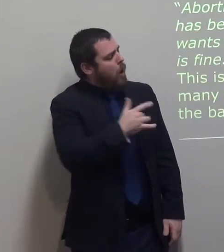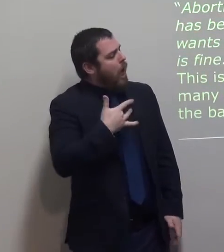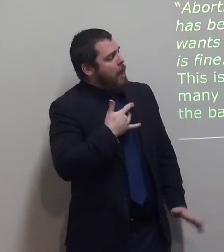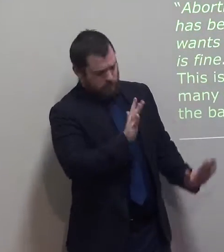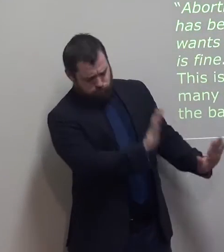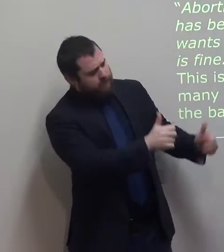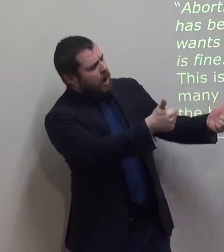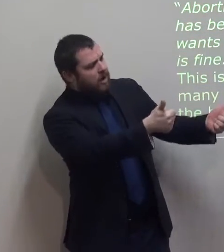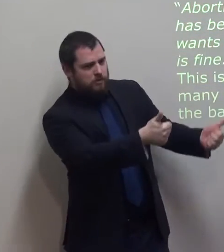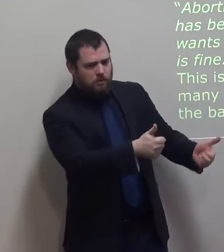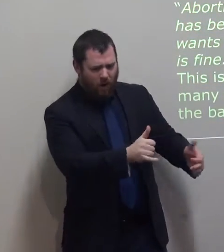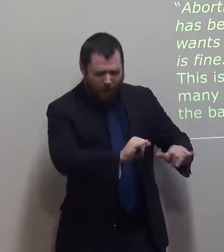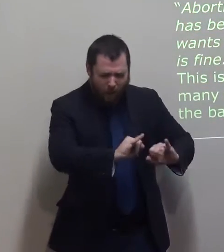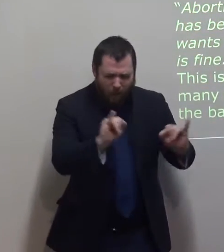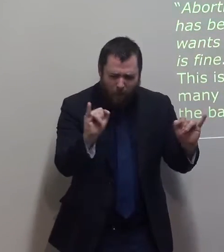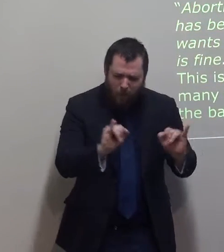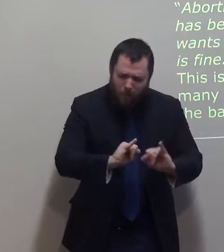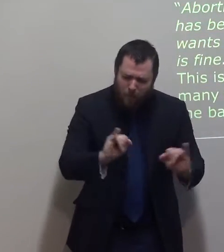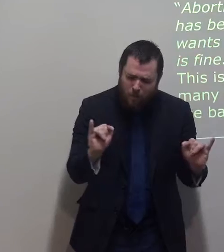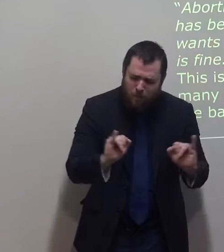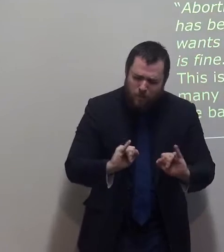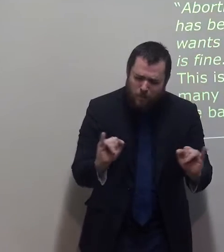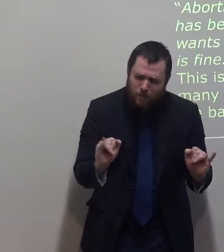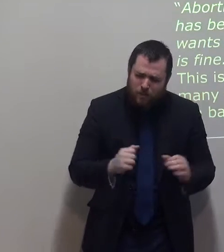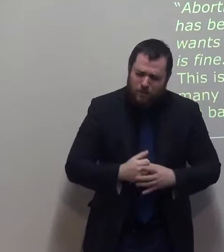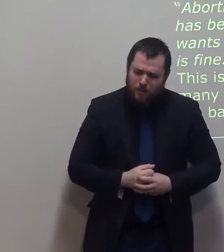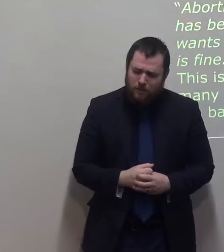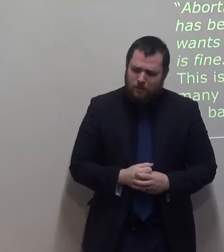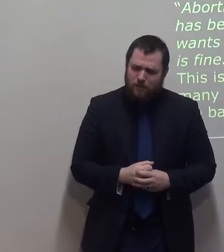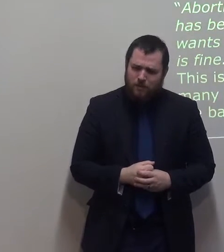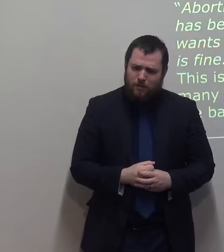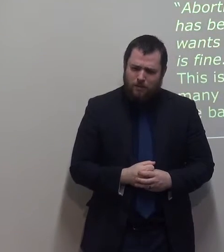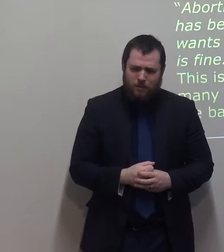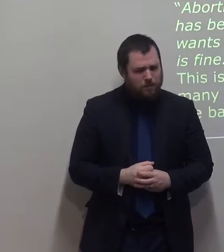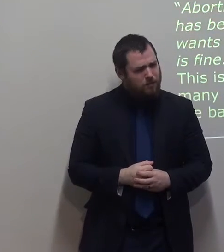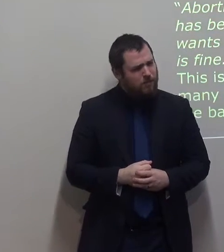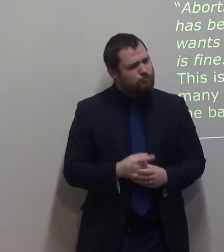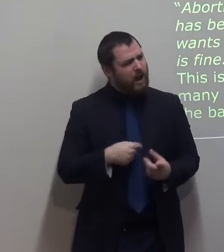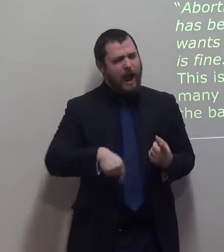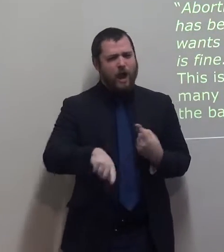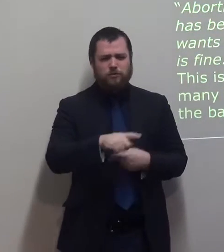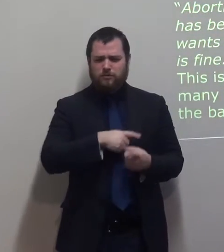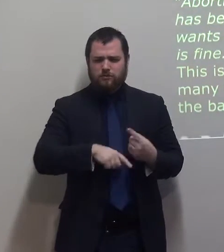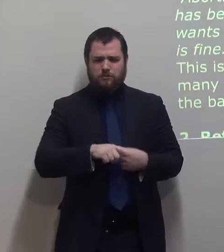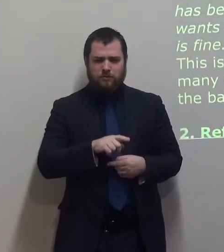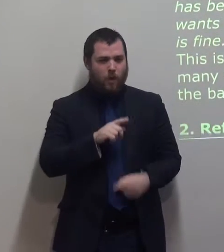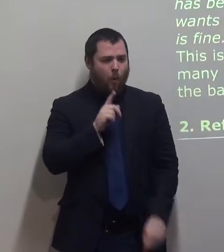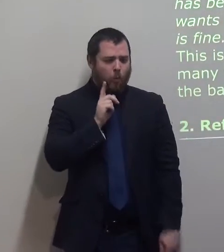This is terrible. I can see that many women have no real love for the baby inside them.